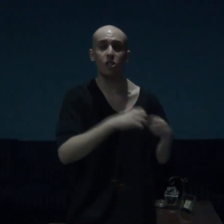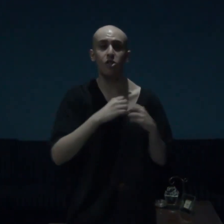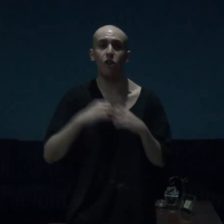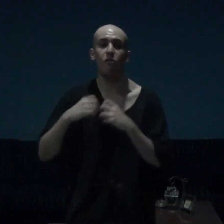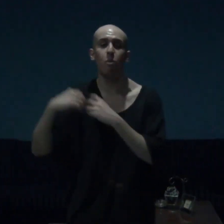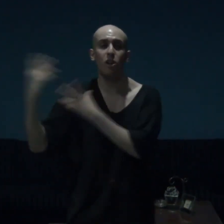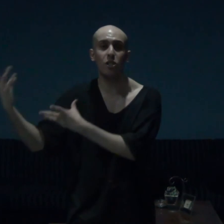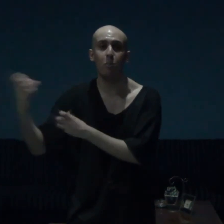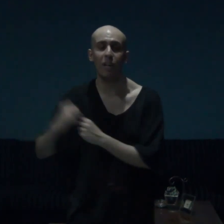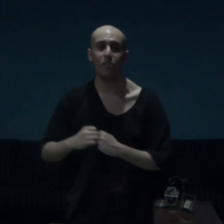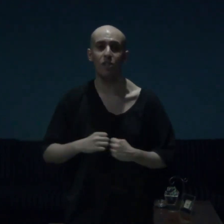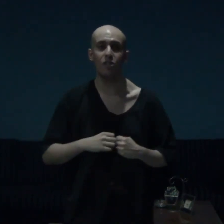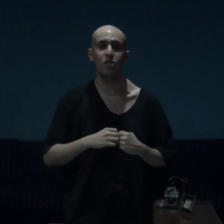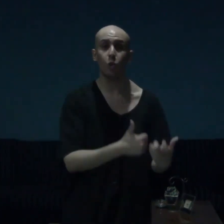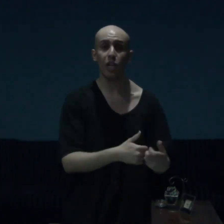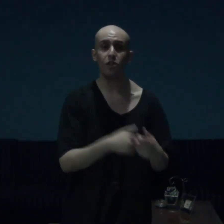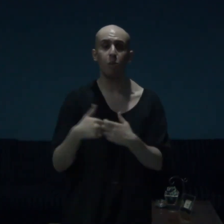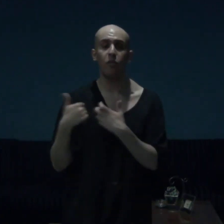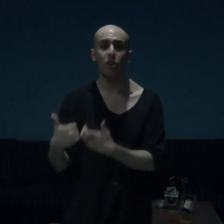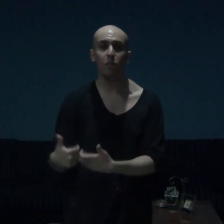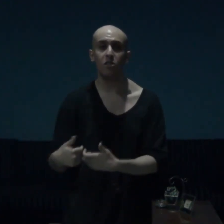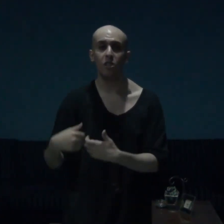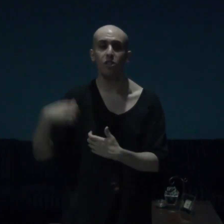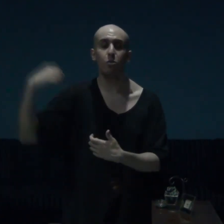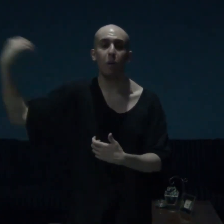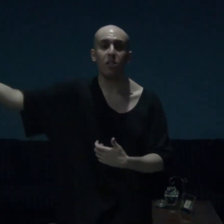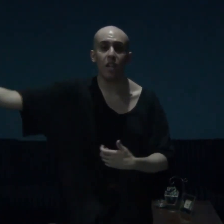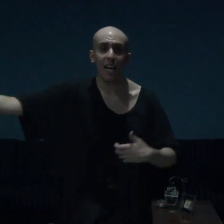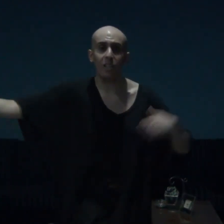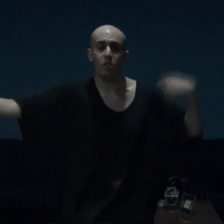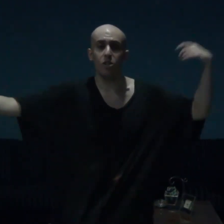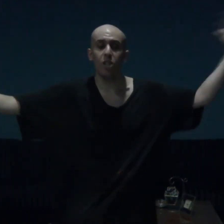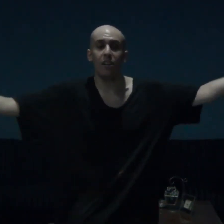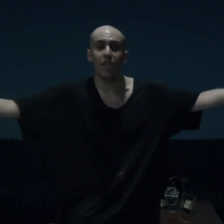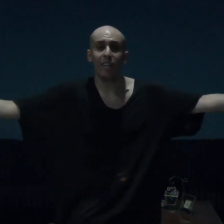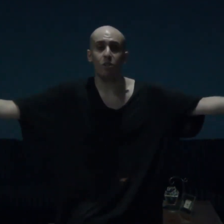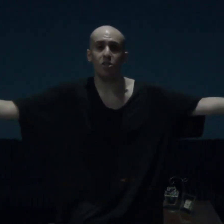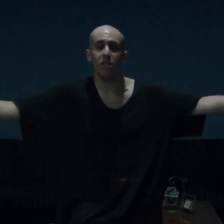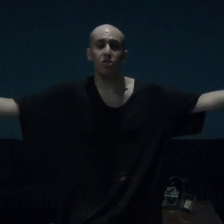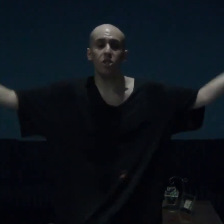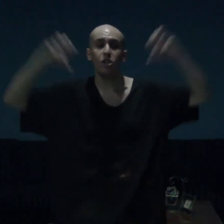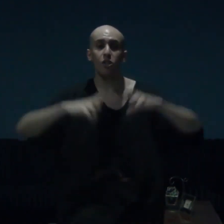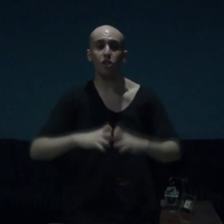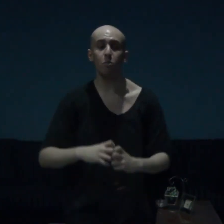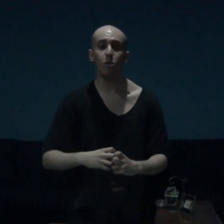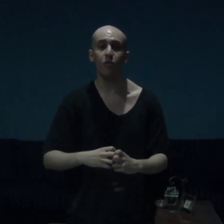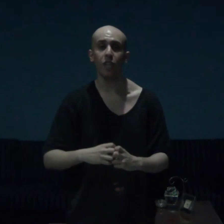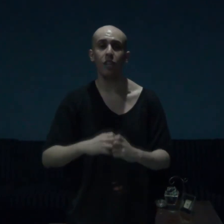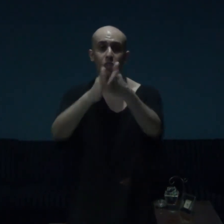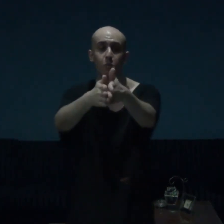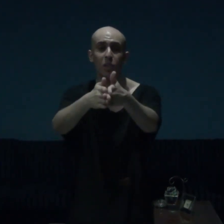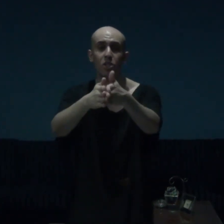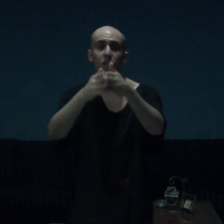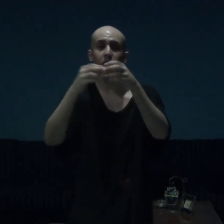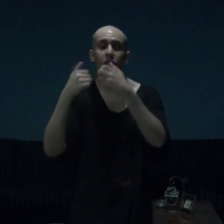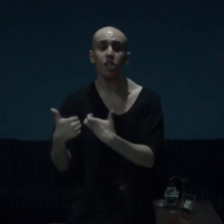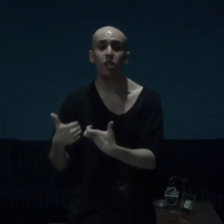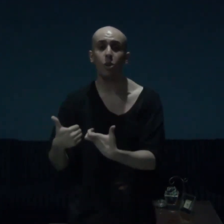of boss battles, great performances, by the actors, and actresses, in this movie, especially, Iko